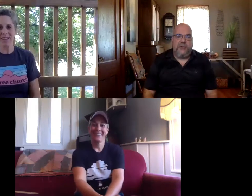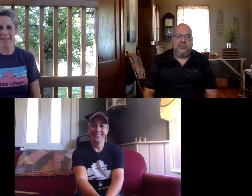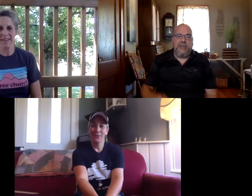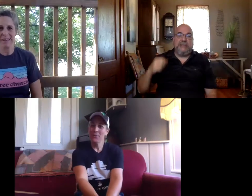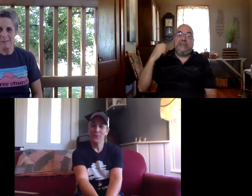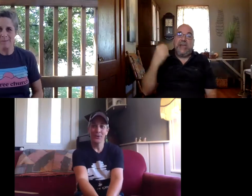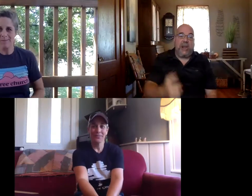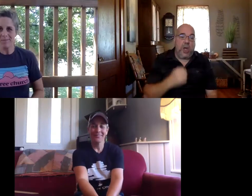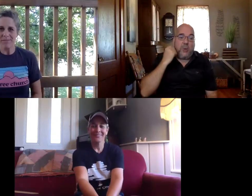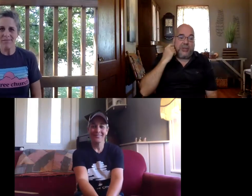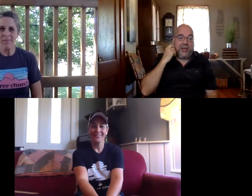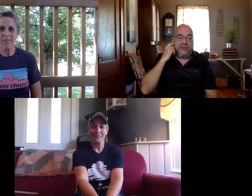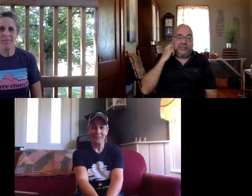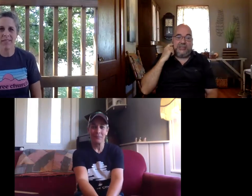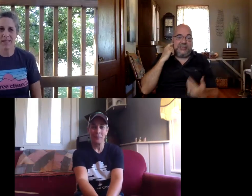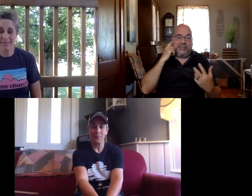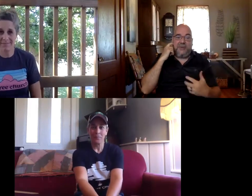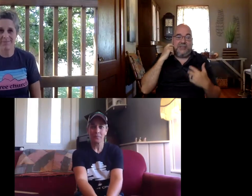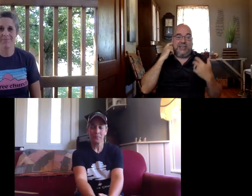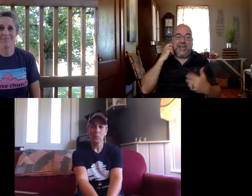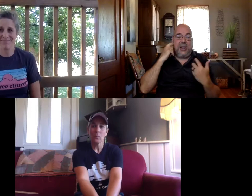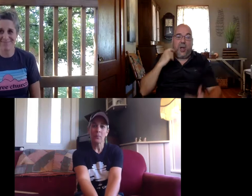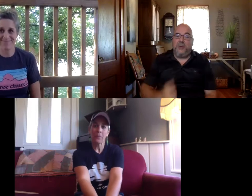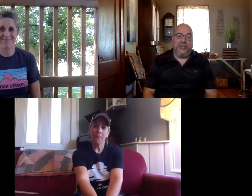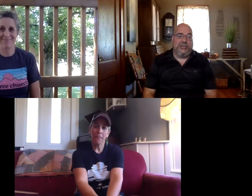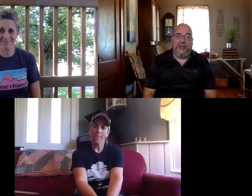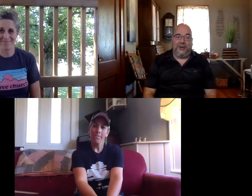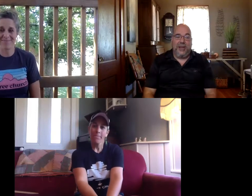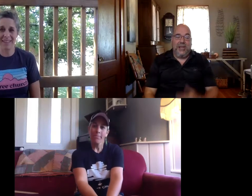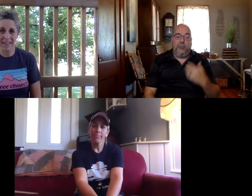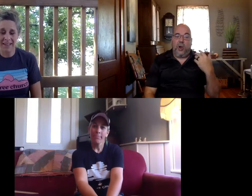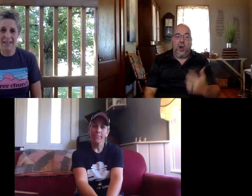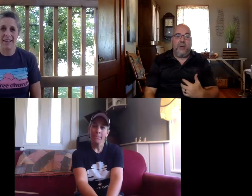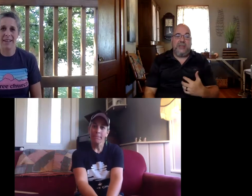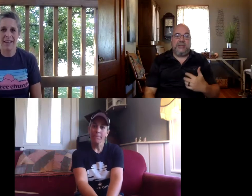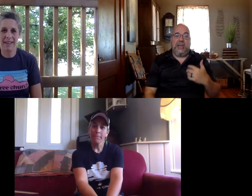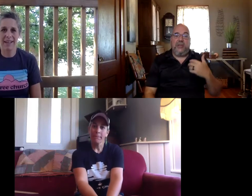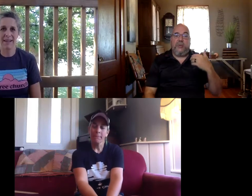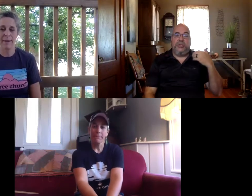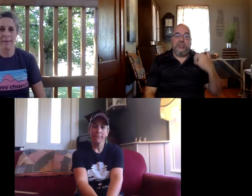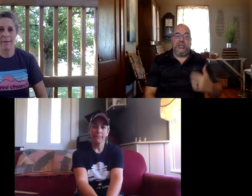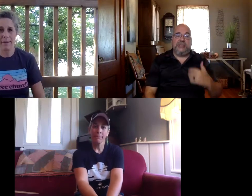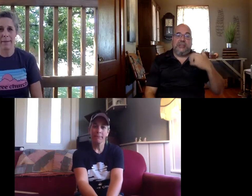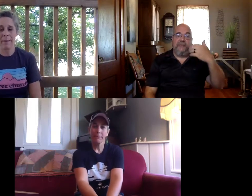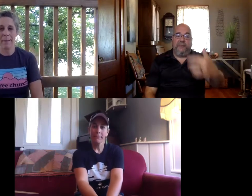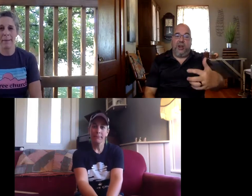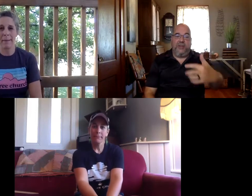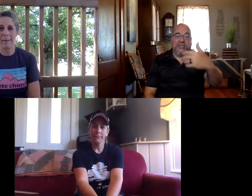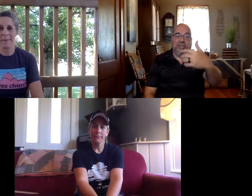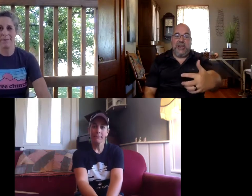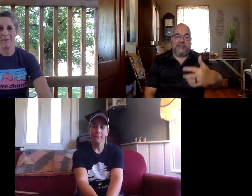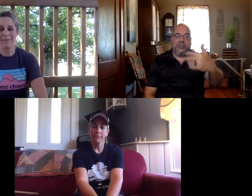what this verse means get along with others this is telling us to get along with each other we're all in this together with jesus at the